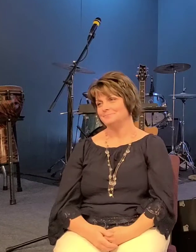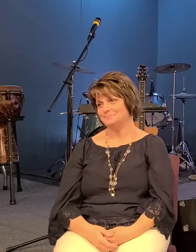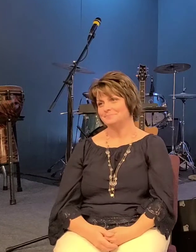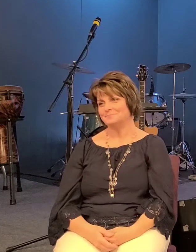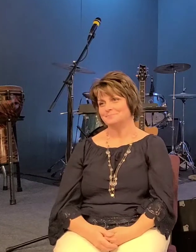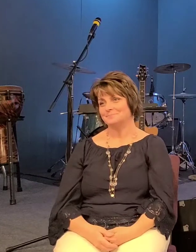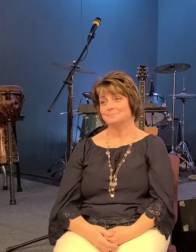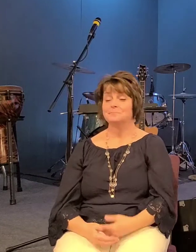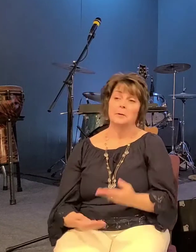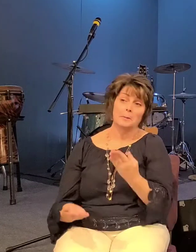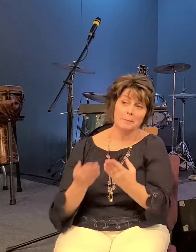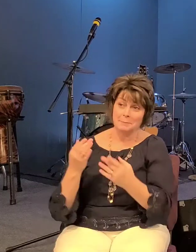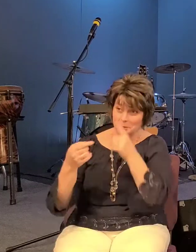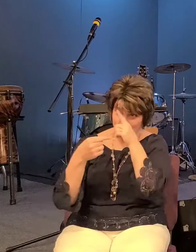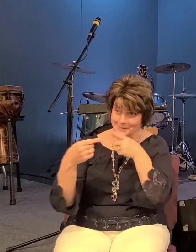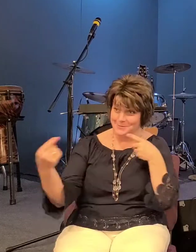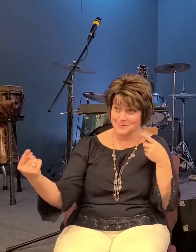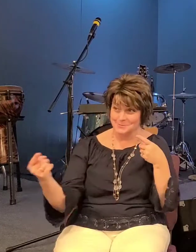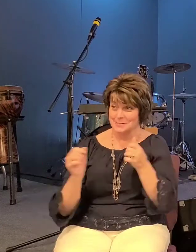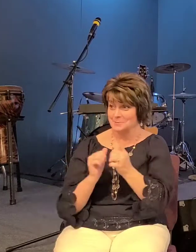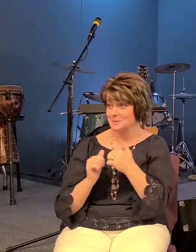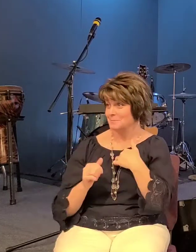you might disagree with me and that's okay